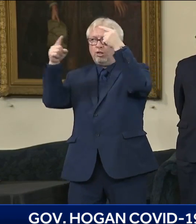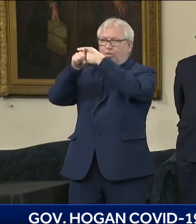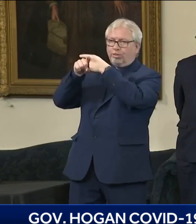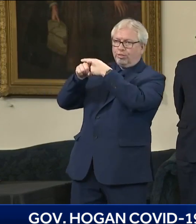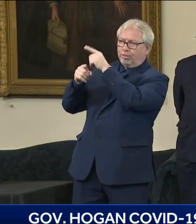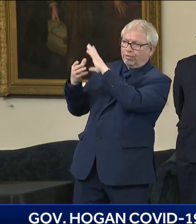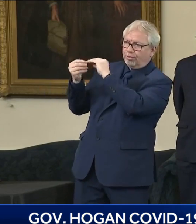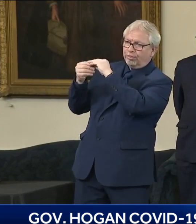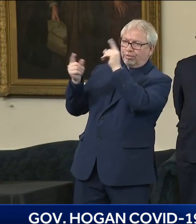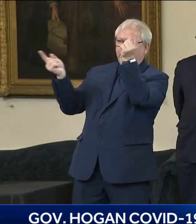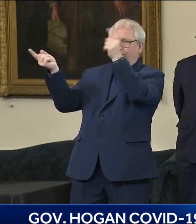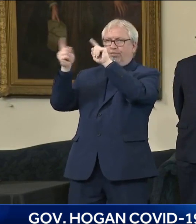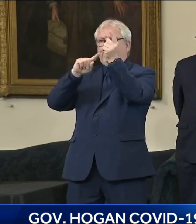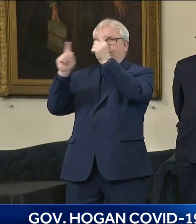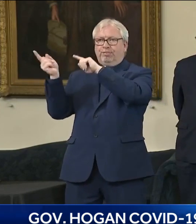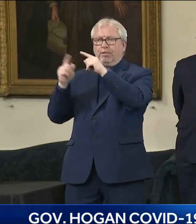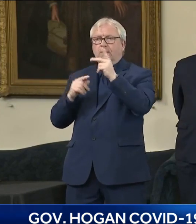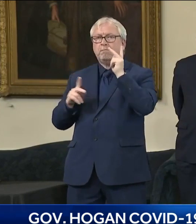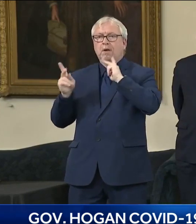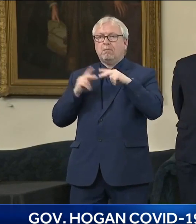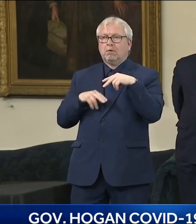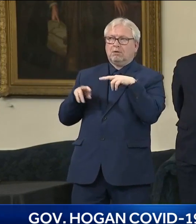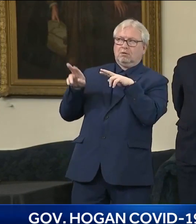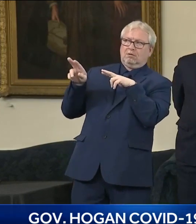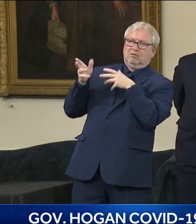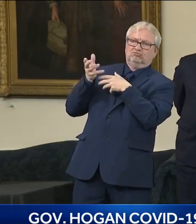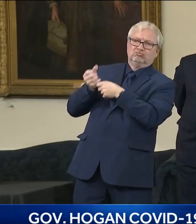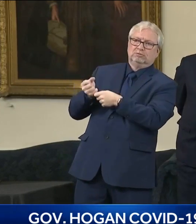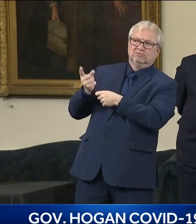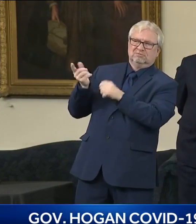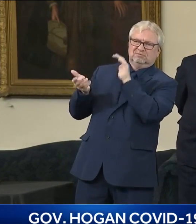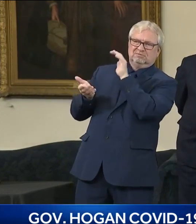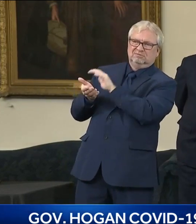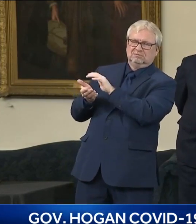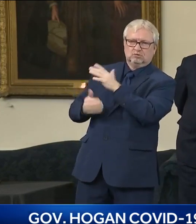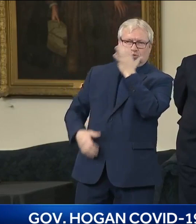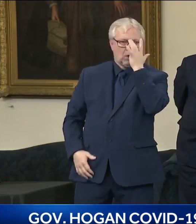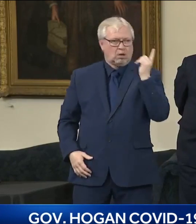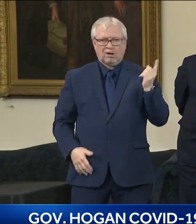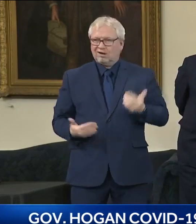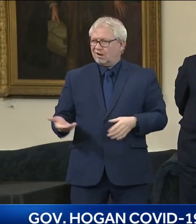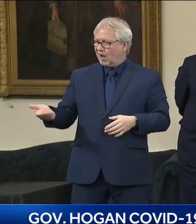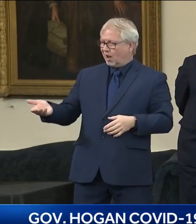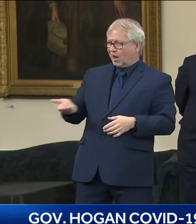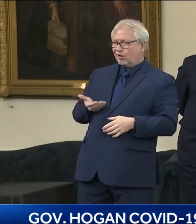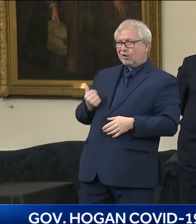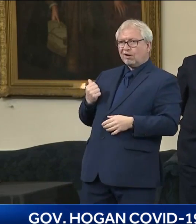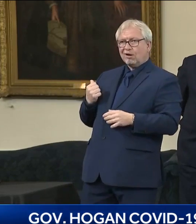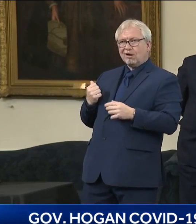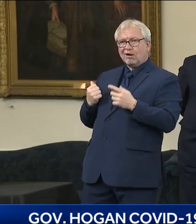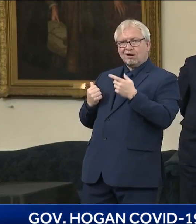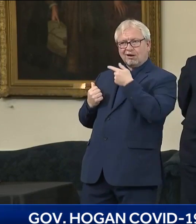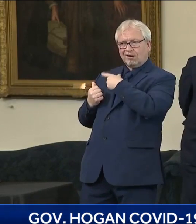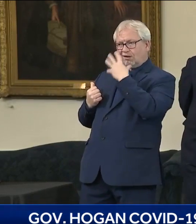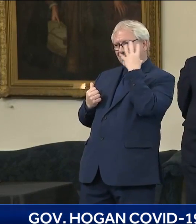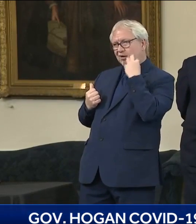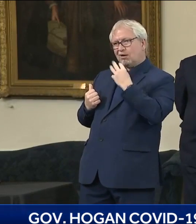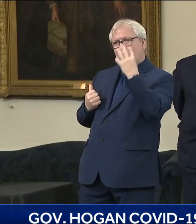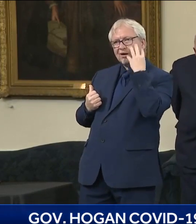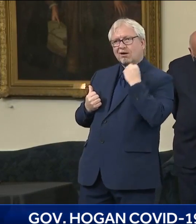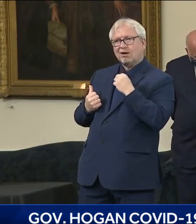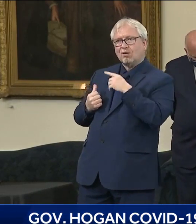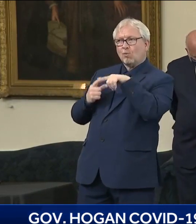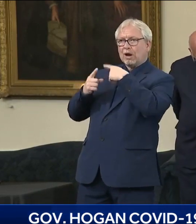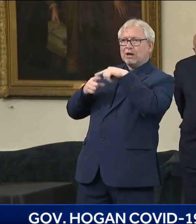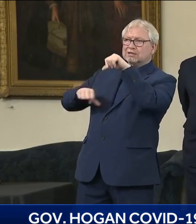bring on someone whose tenure came during a time when science was politicized?